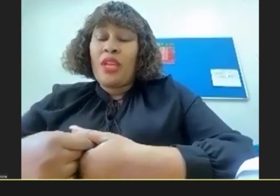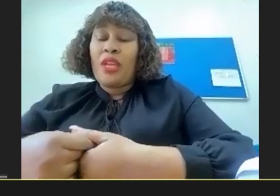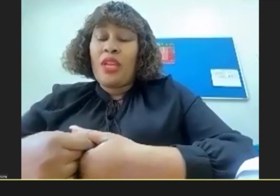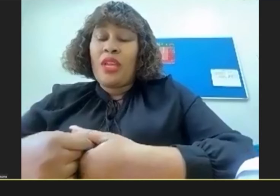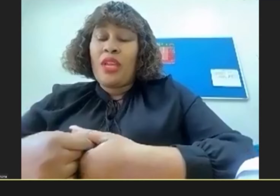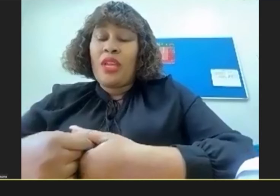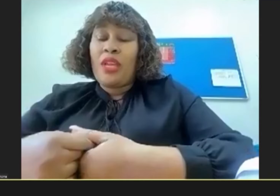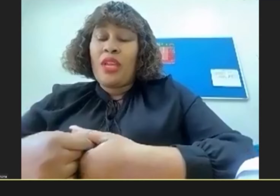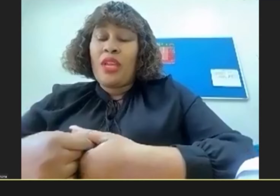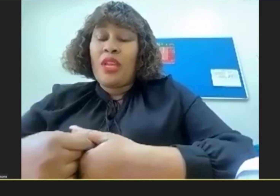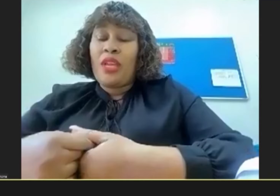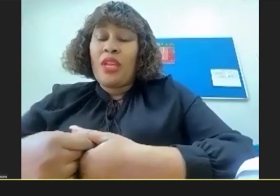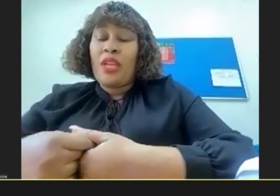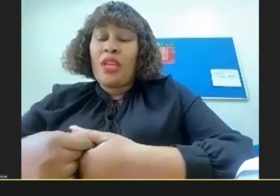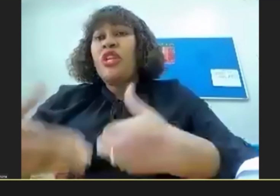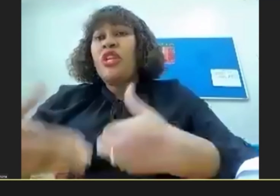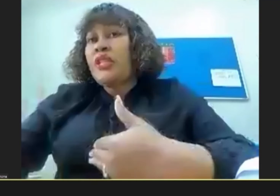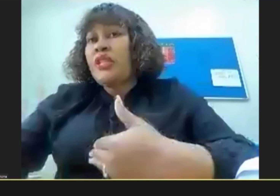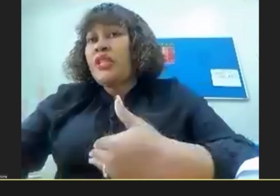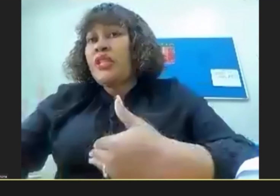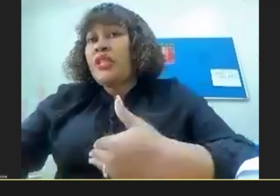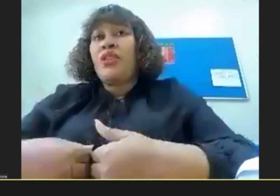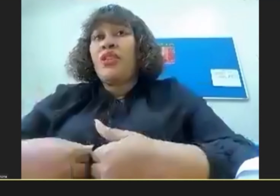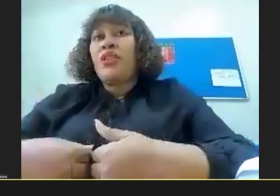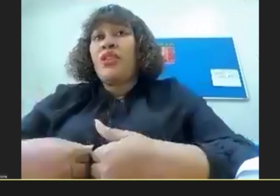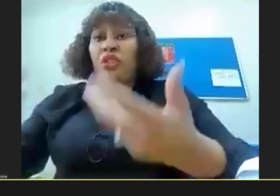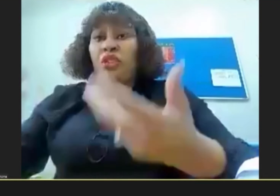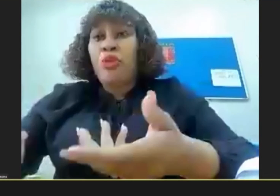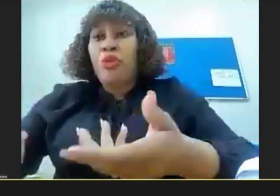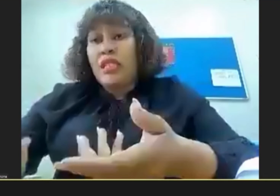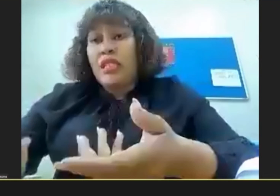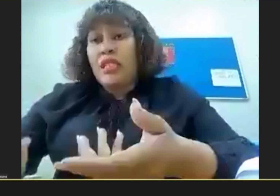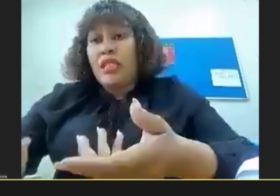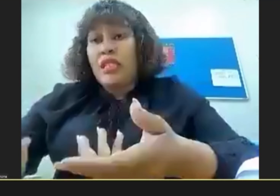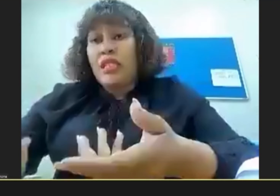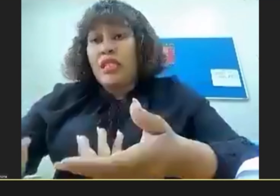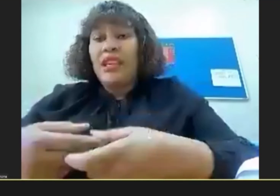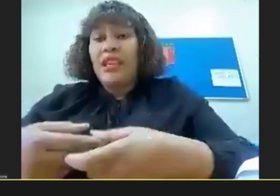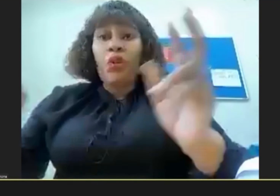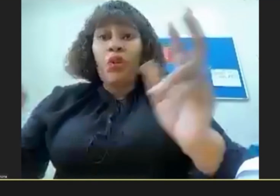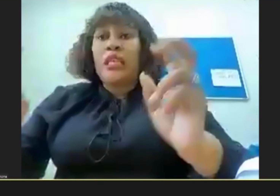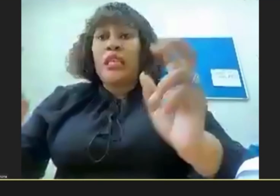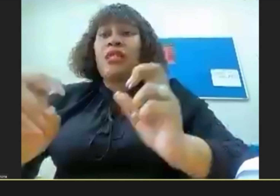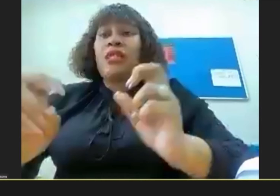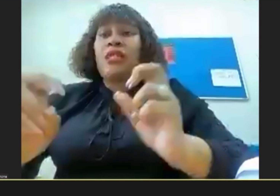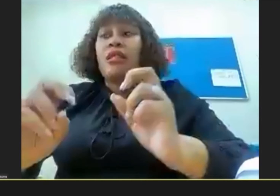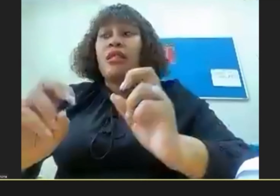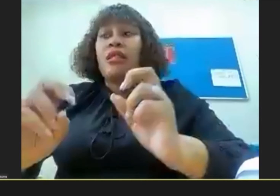sign language So becoming an interpreter You know, I never dreamed of it Yeah I never thought that there's a